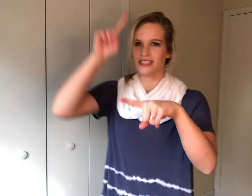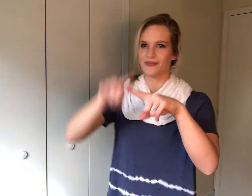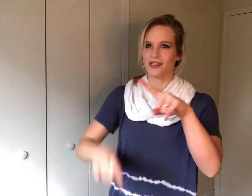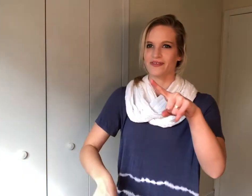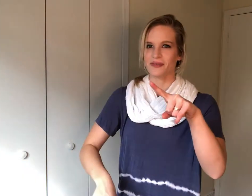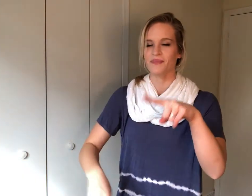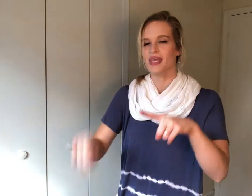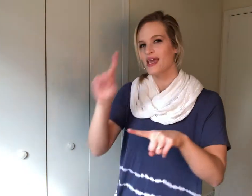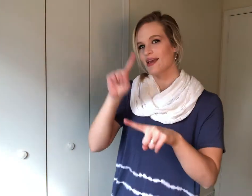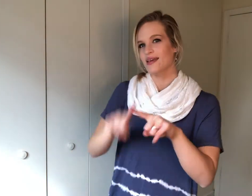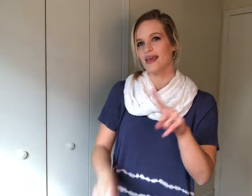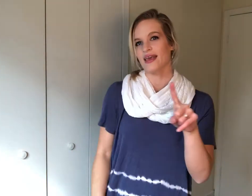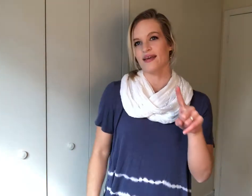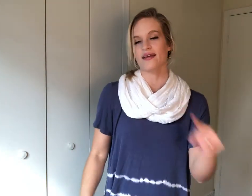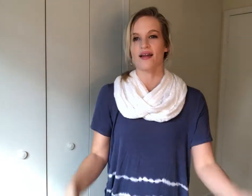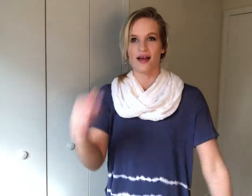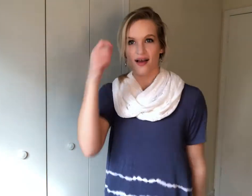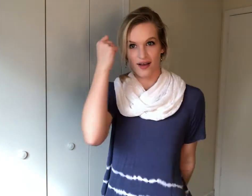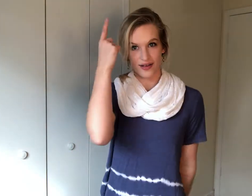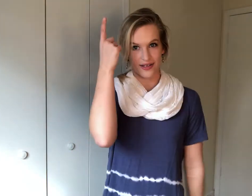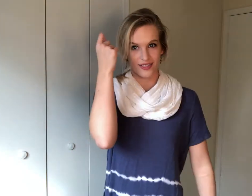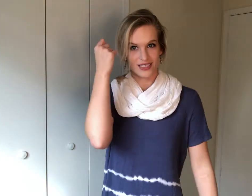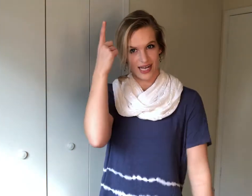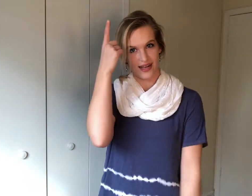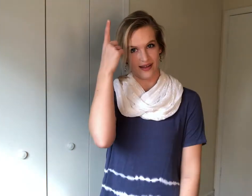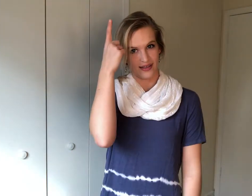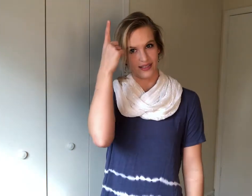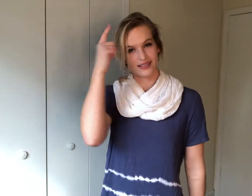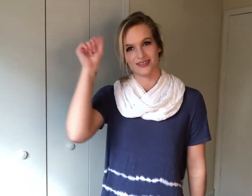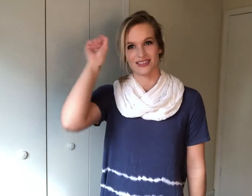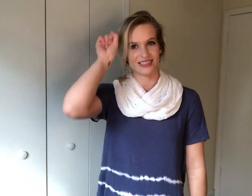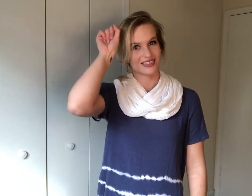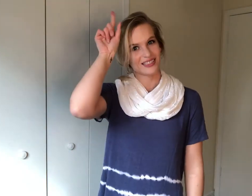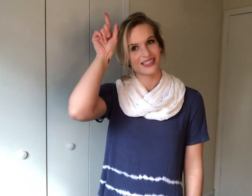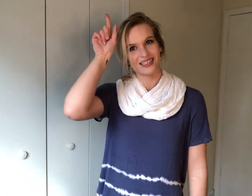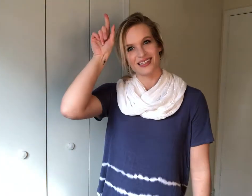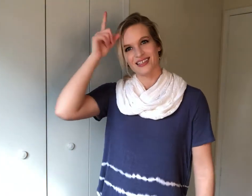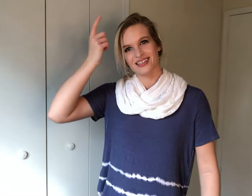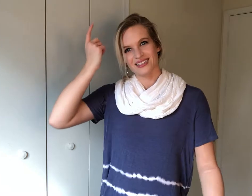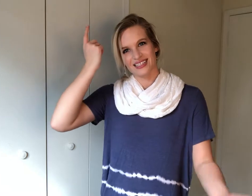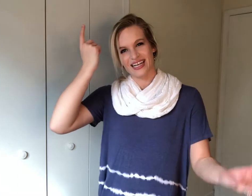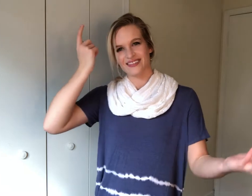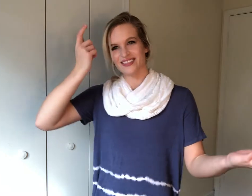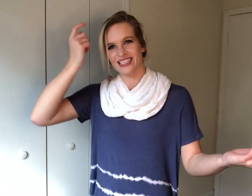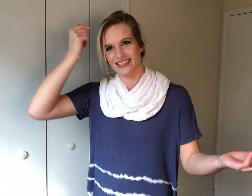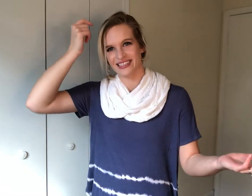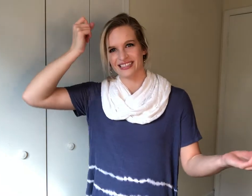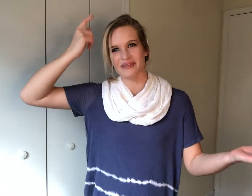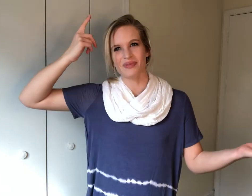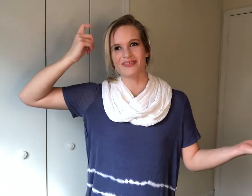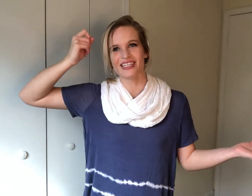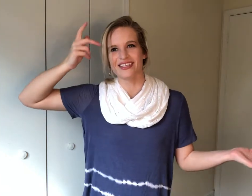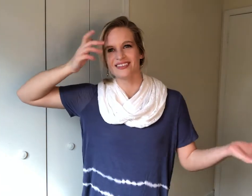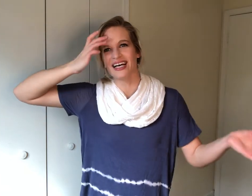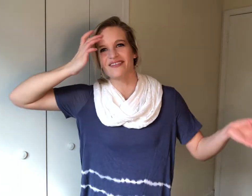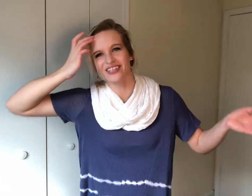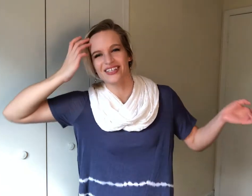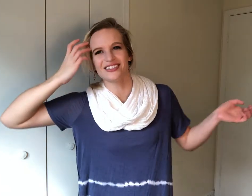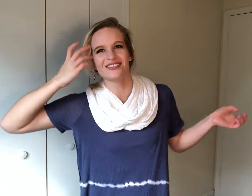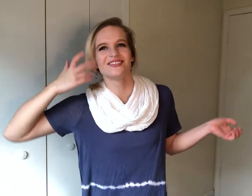hit one of them can't understand so just kind of looks like that light bulb that goes off in cartoons